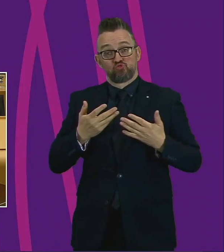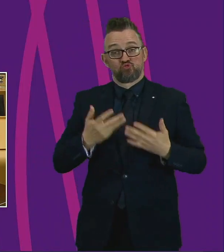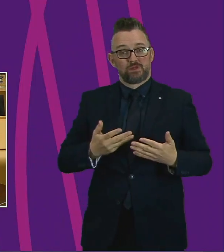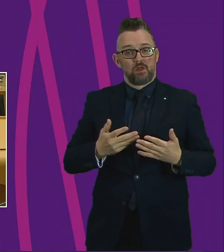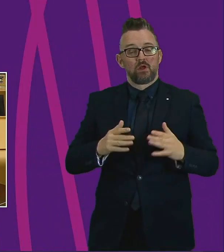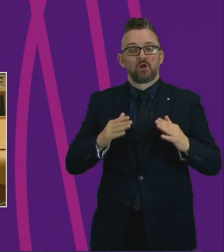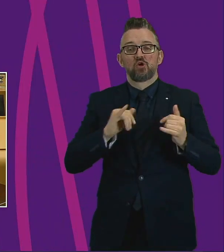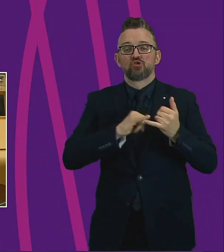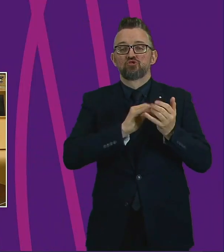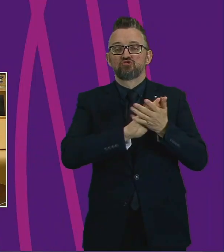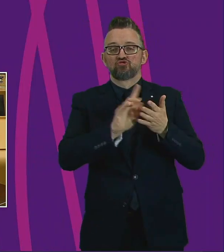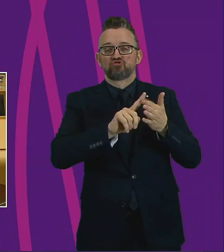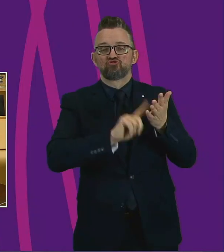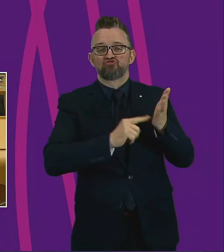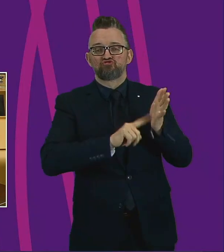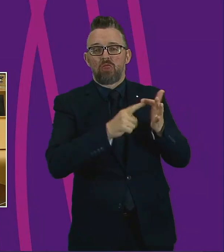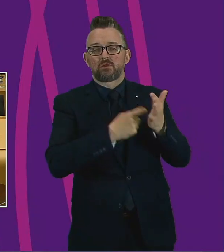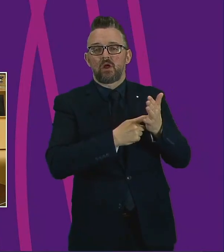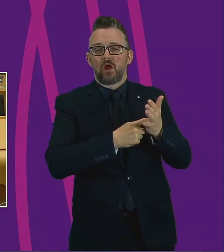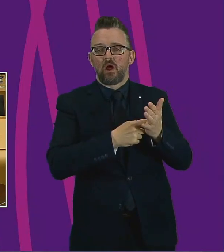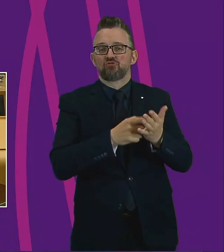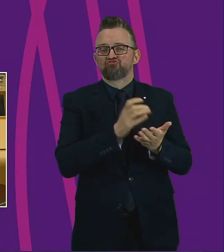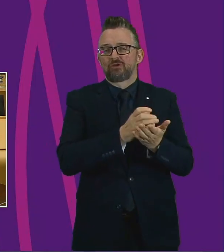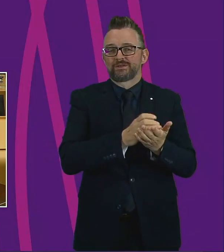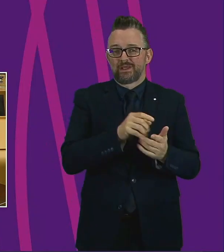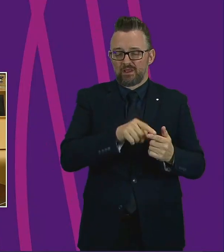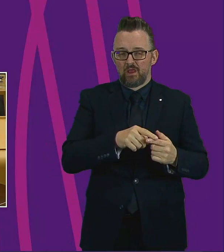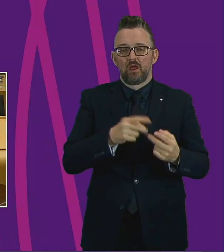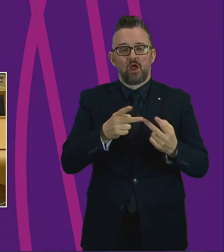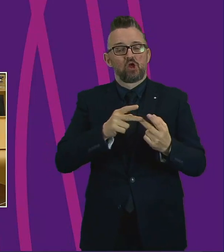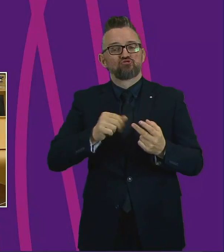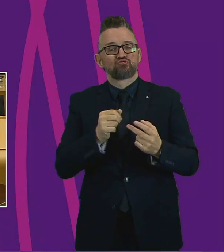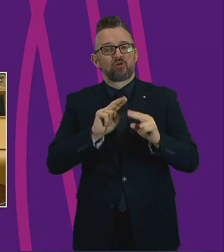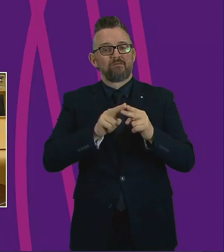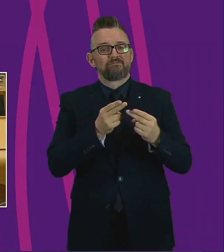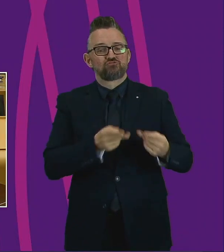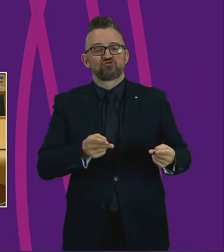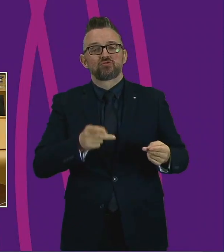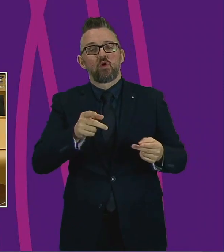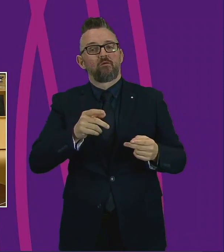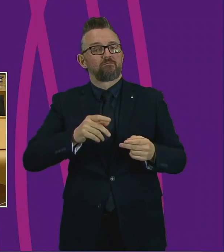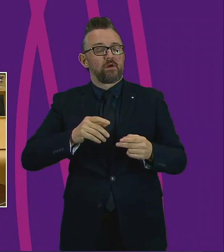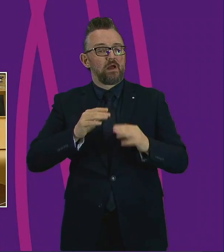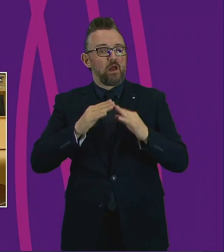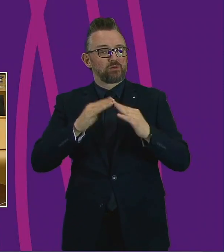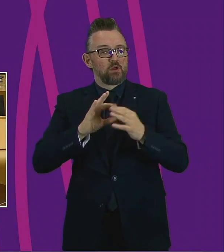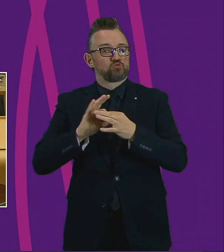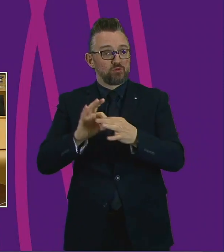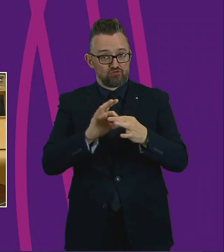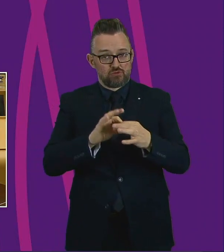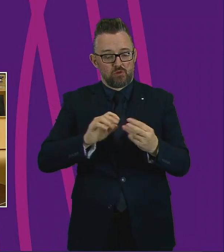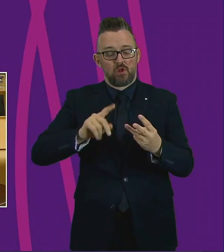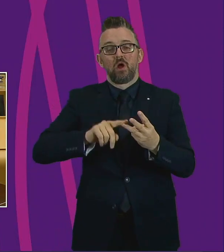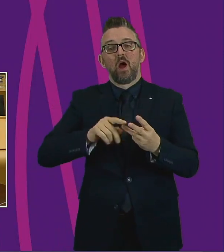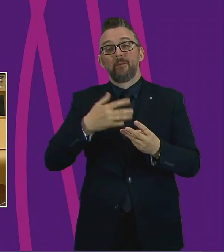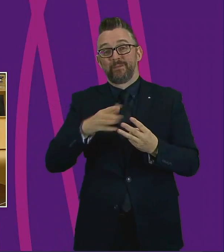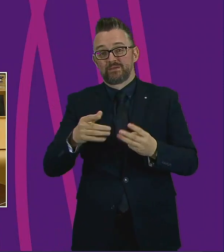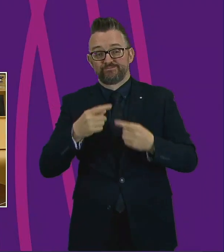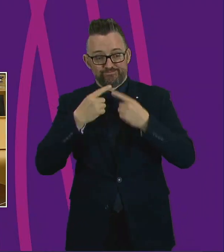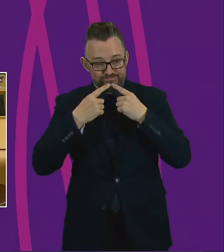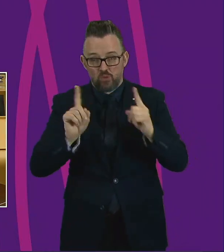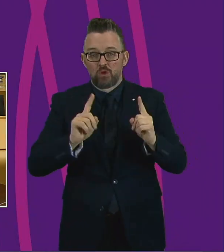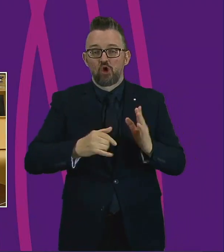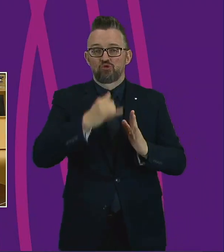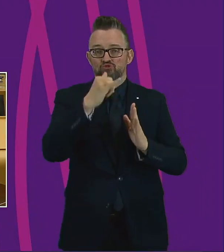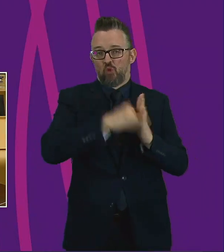Institute of Housing and the Scottish Federation of Housing Associations have announced a really important document